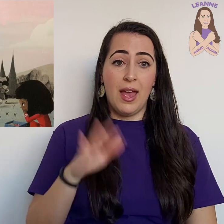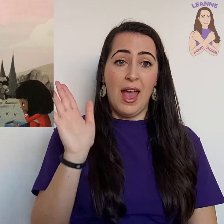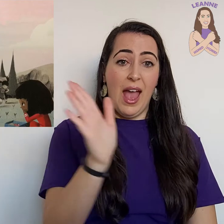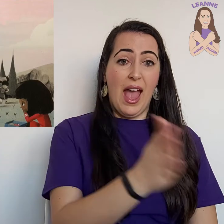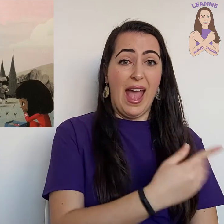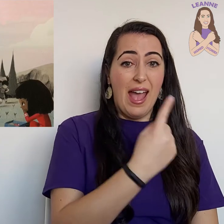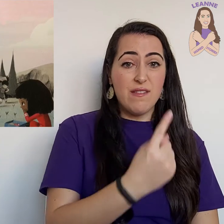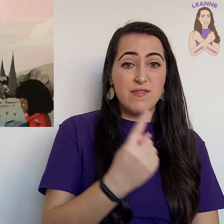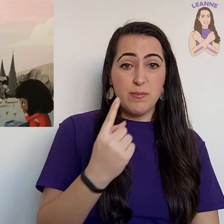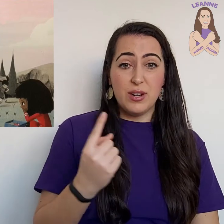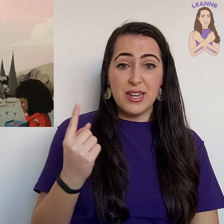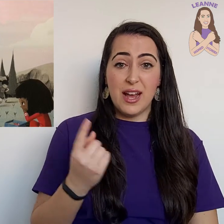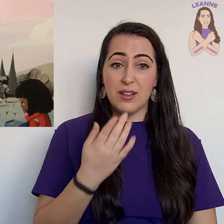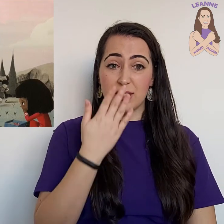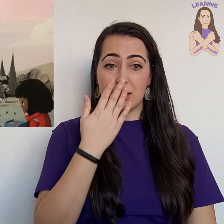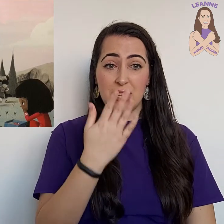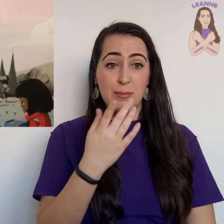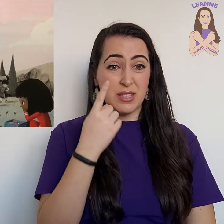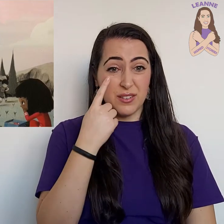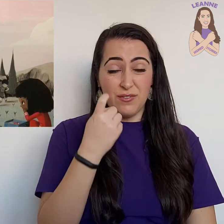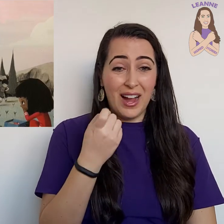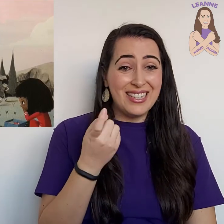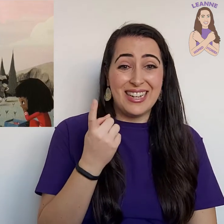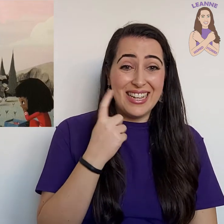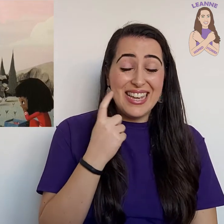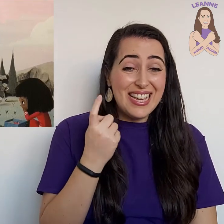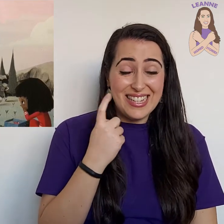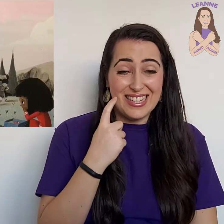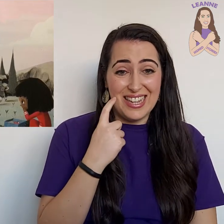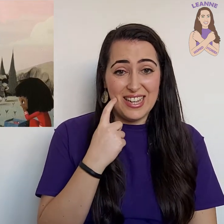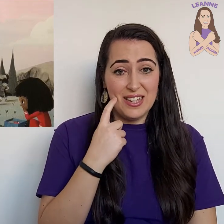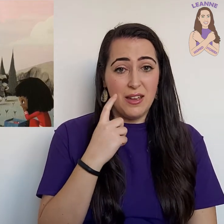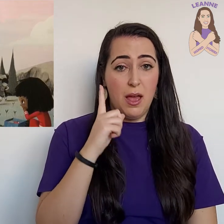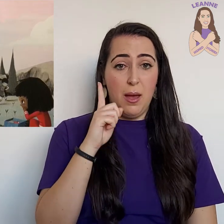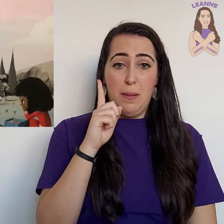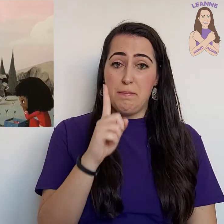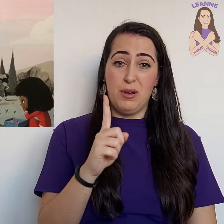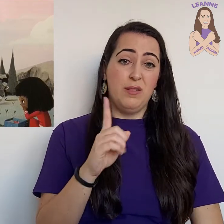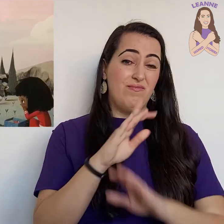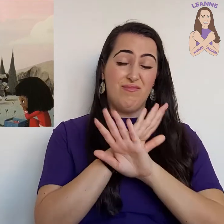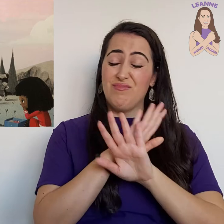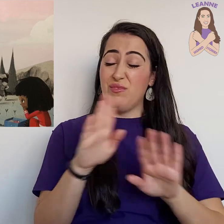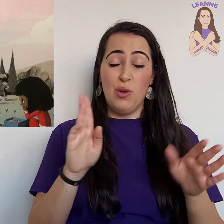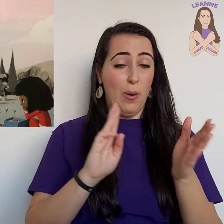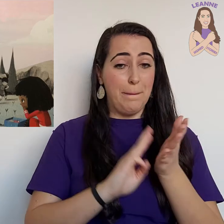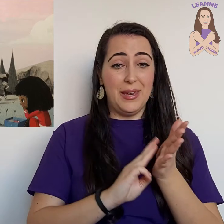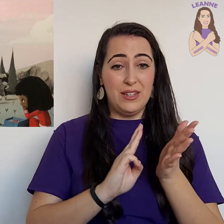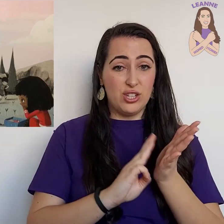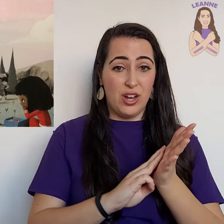Everybody else seemed to find it easy, but not Misha.